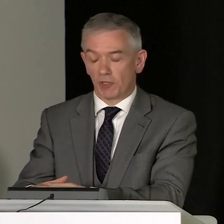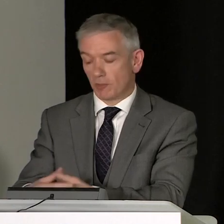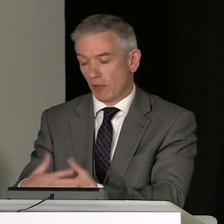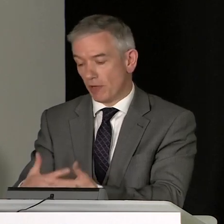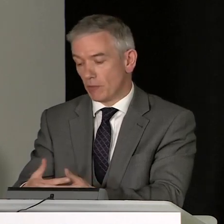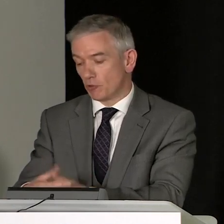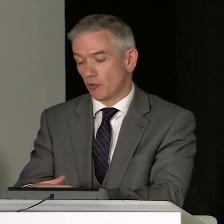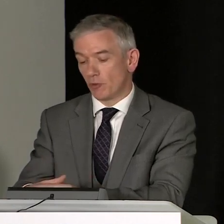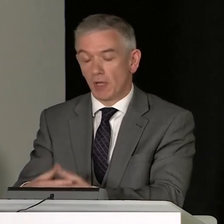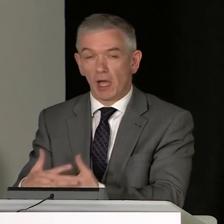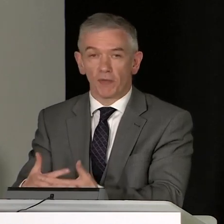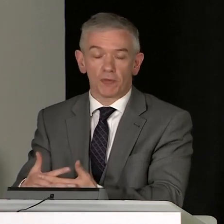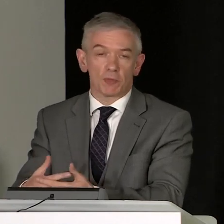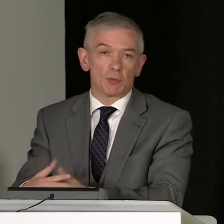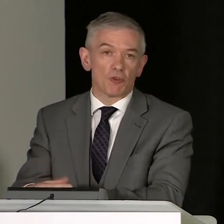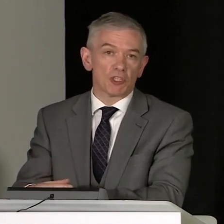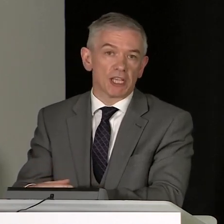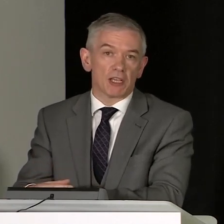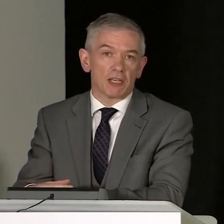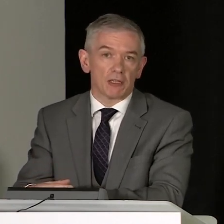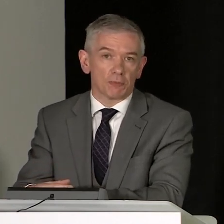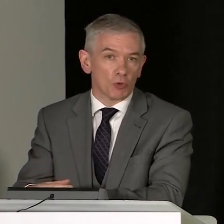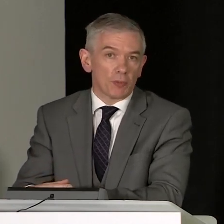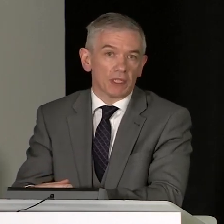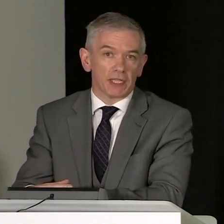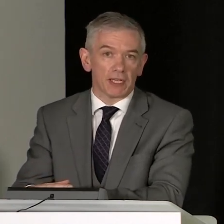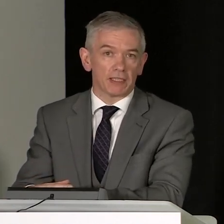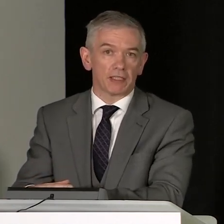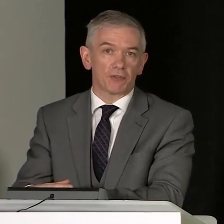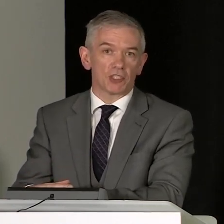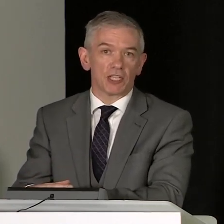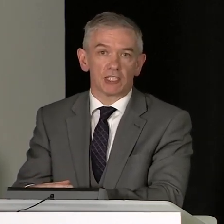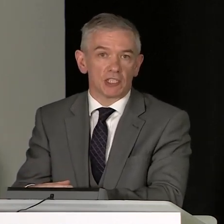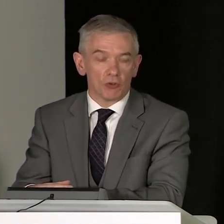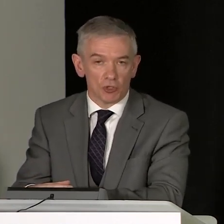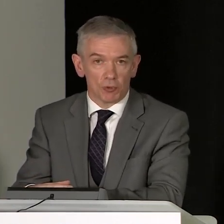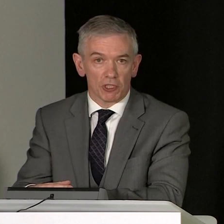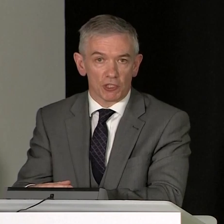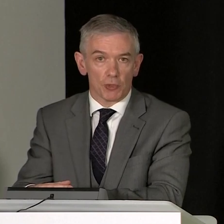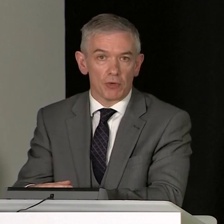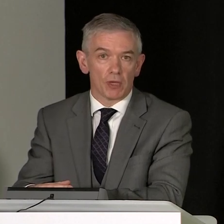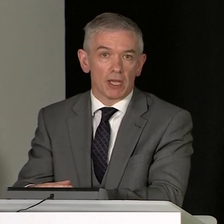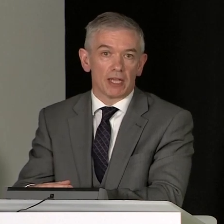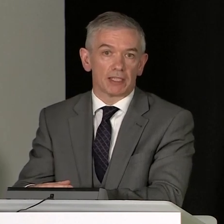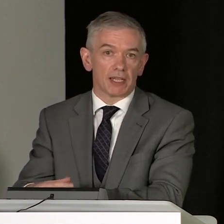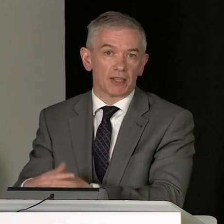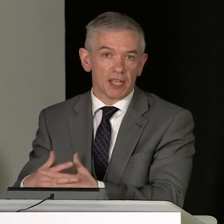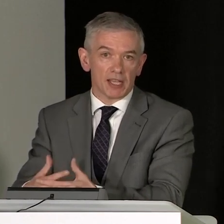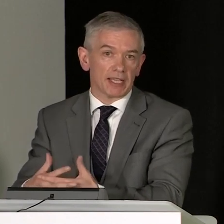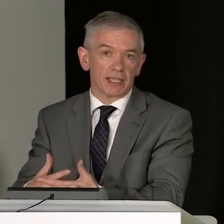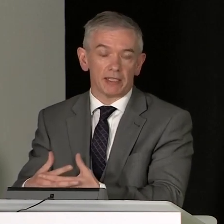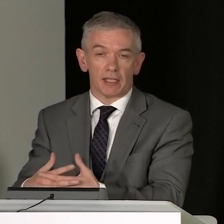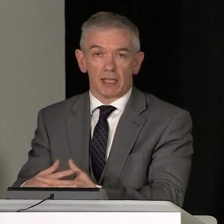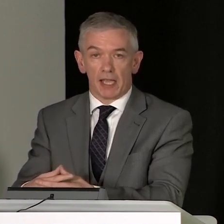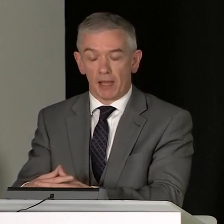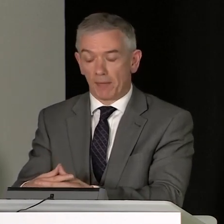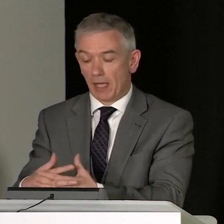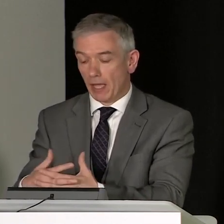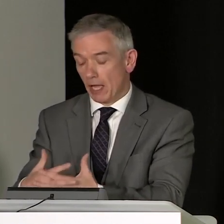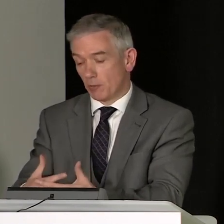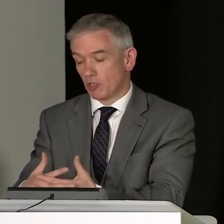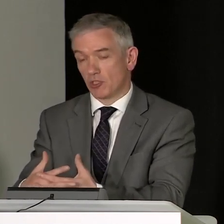equipment for it to be available to them and for them to be using it appropriately in the different settings in the hospital as well and that again